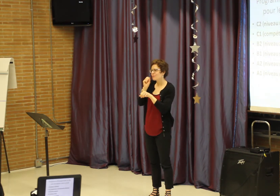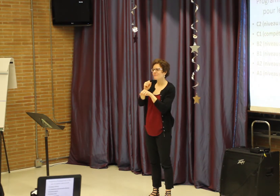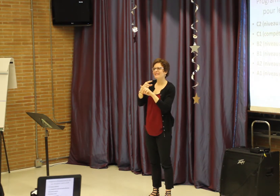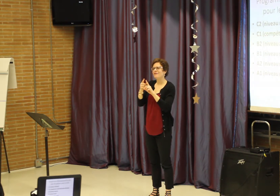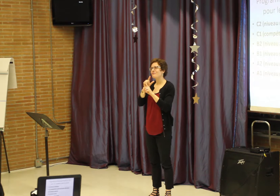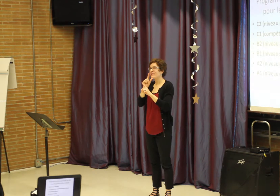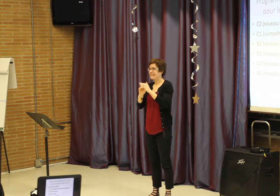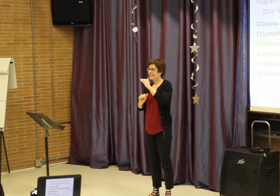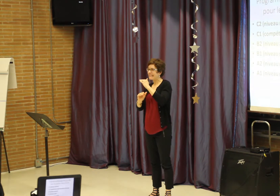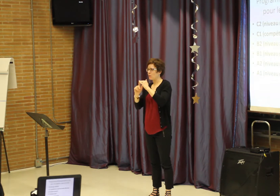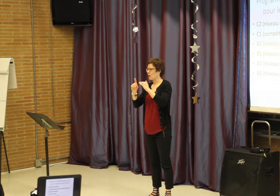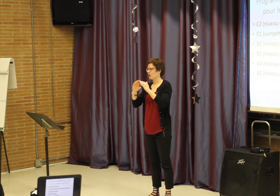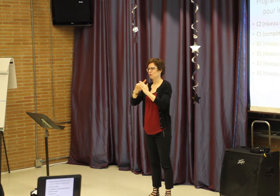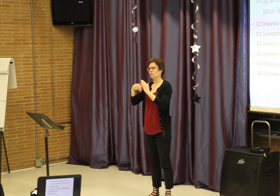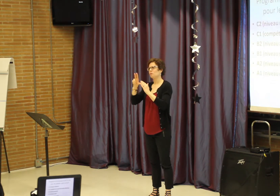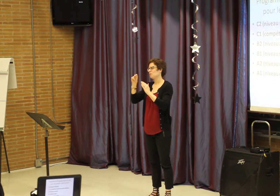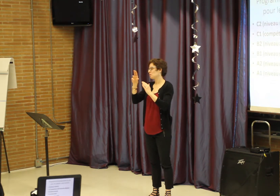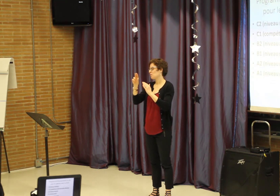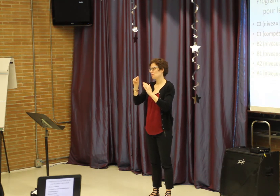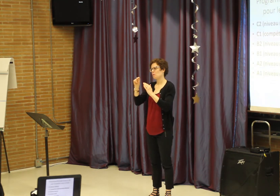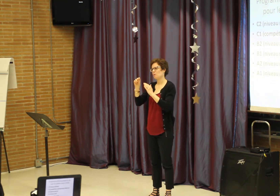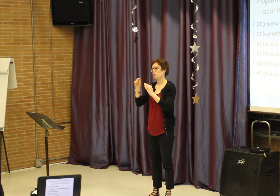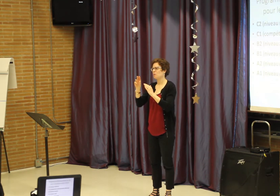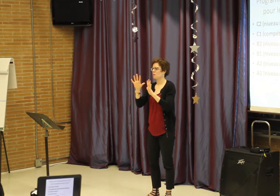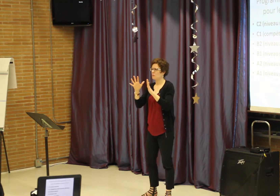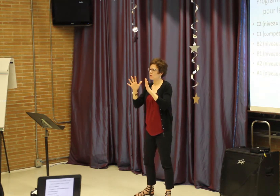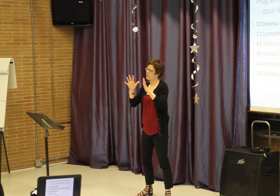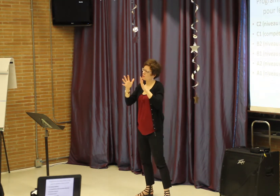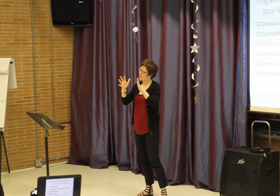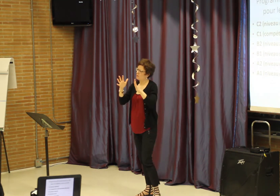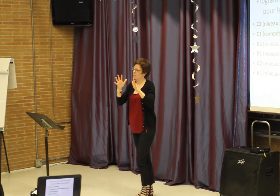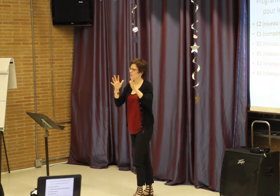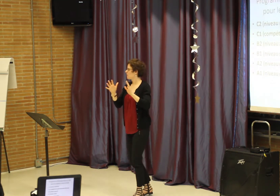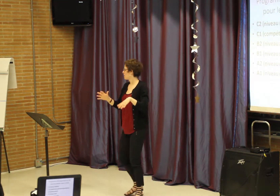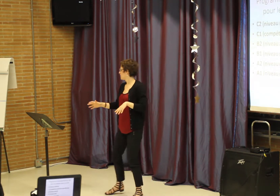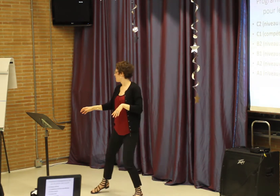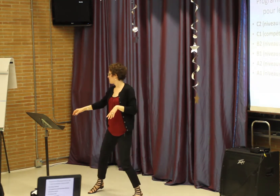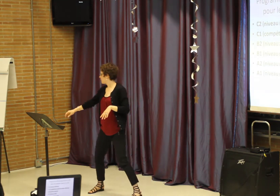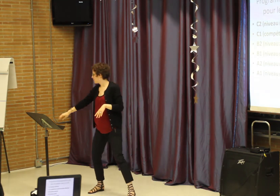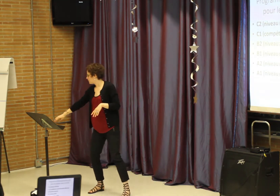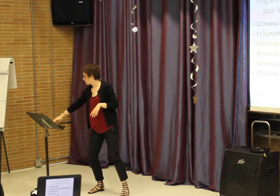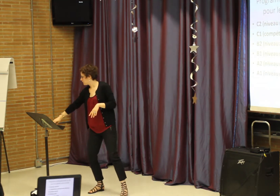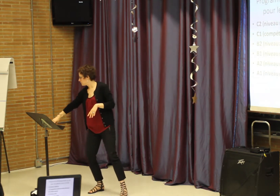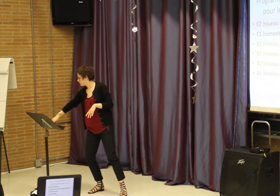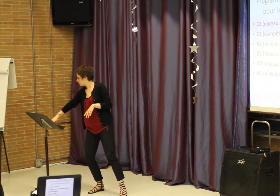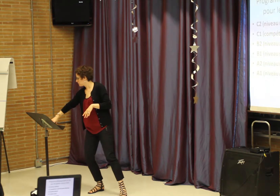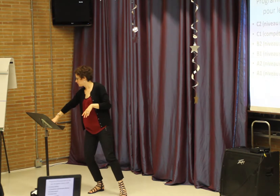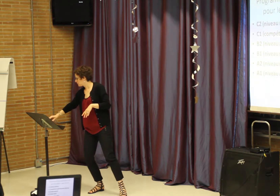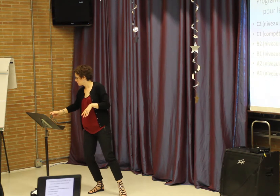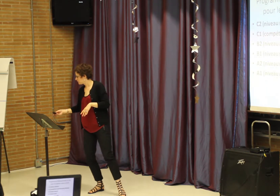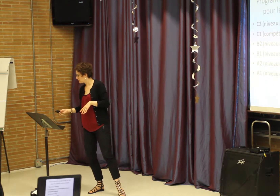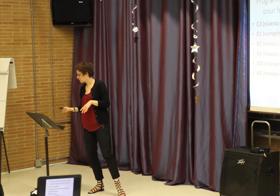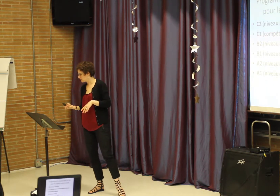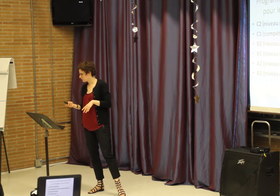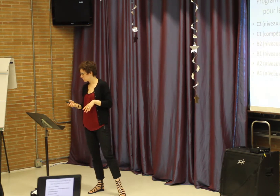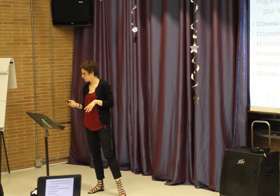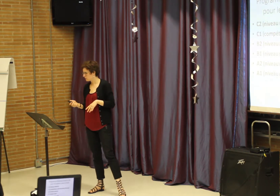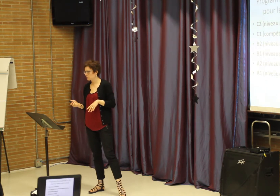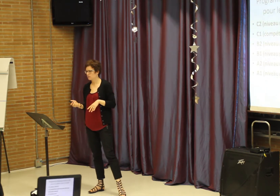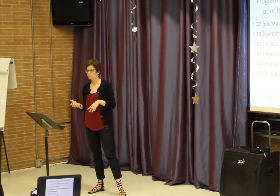per week at 14 hours, plus homework. We did fall short of the 100 hours slightly, but it